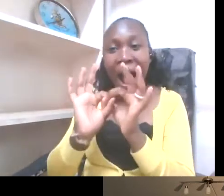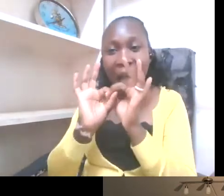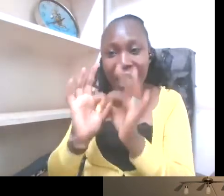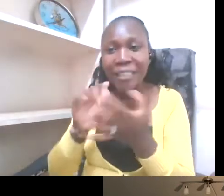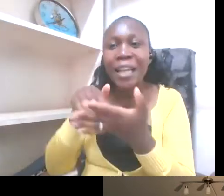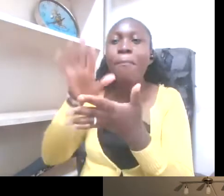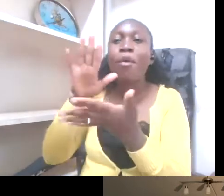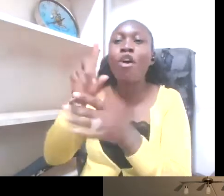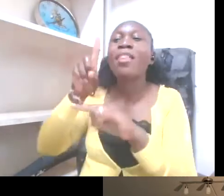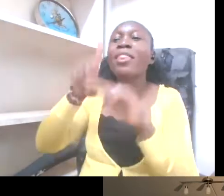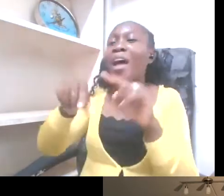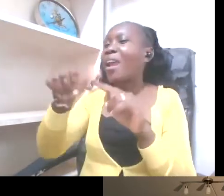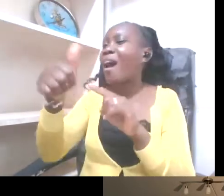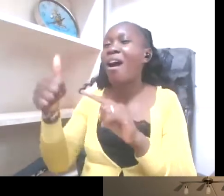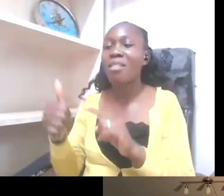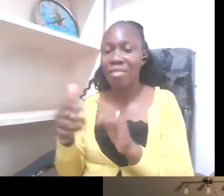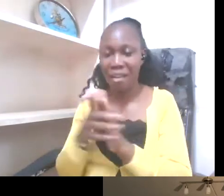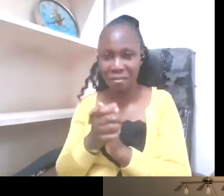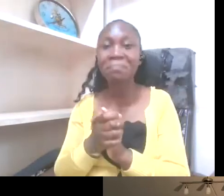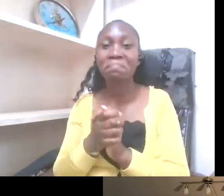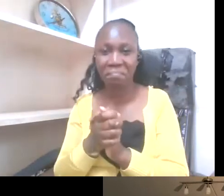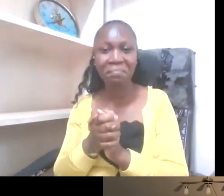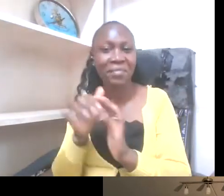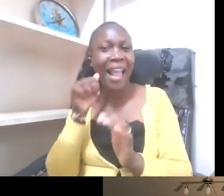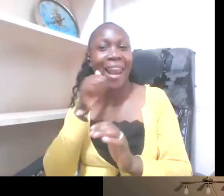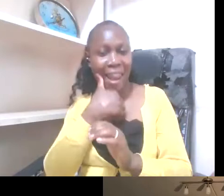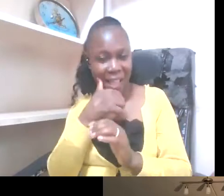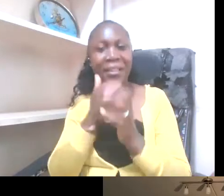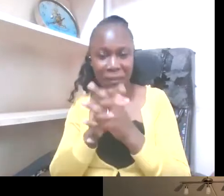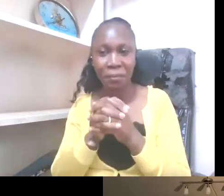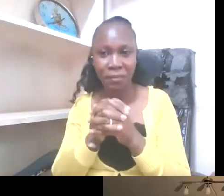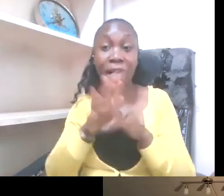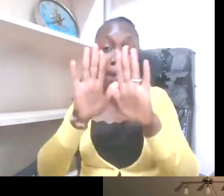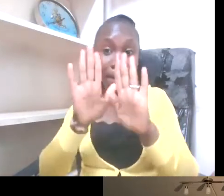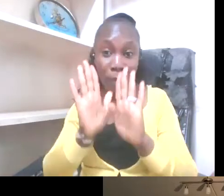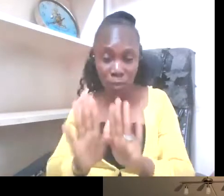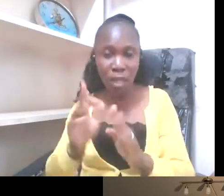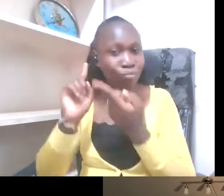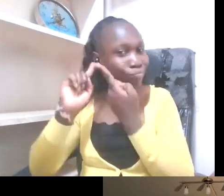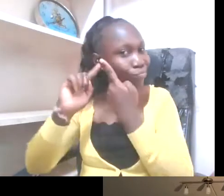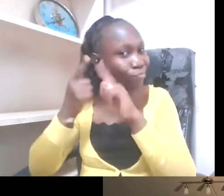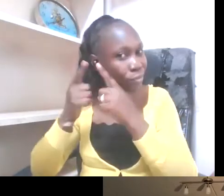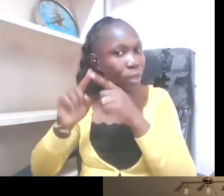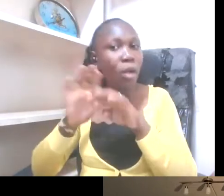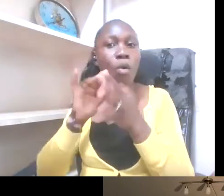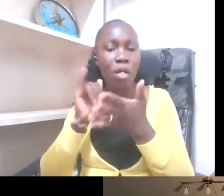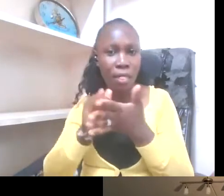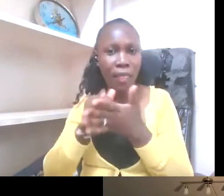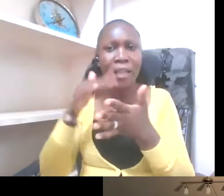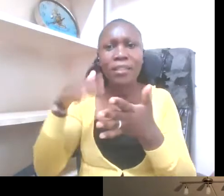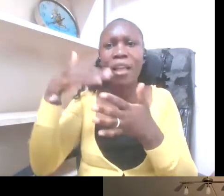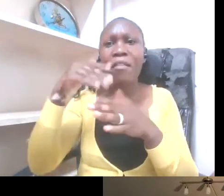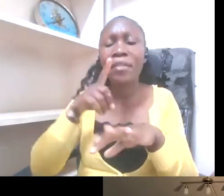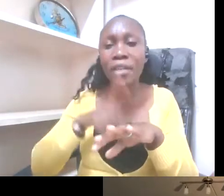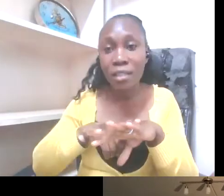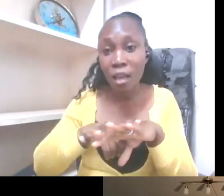Yeah. Language is powerful indeed. And it's it's important to reflect on it every now and then. And so, of course, consider